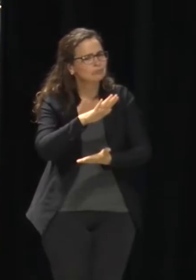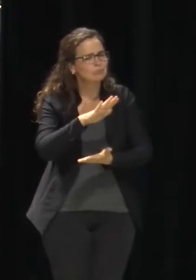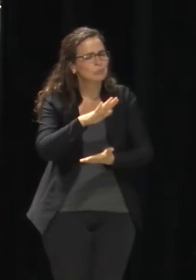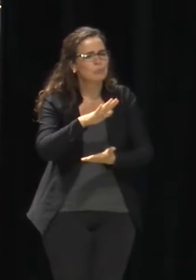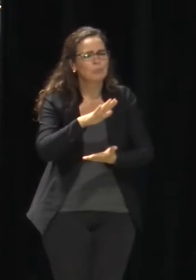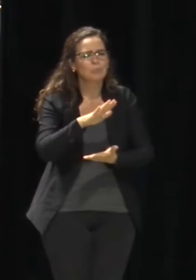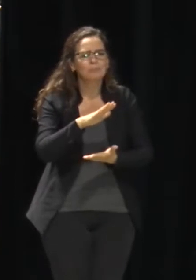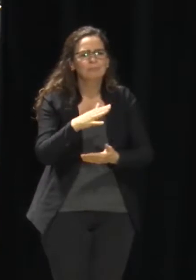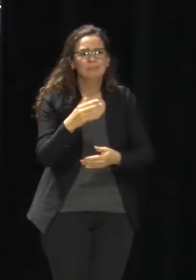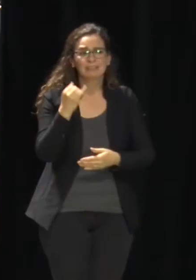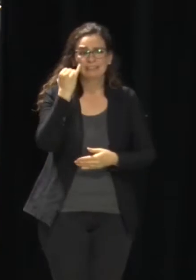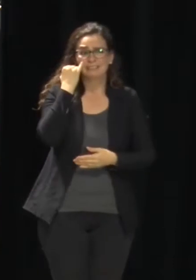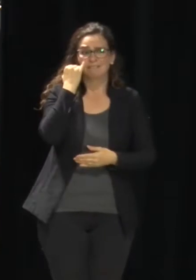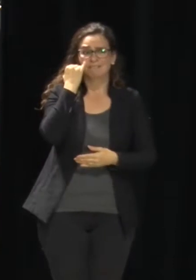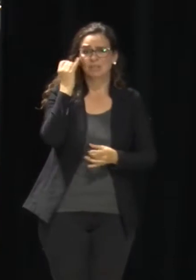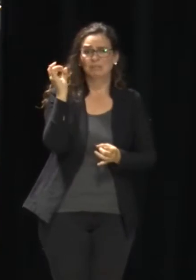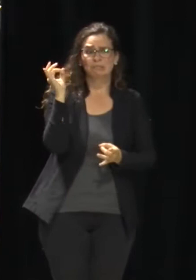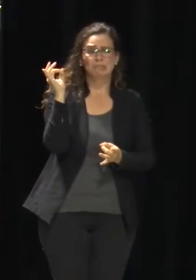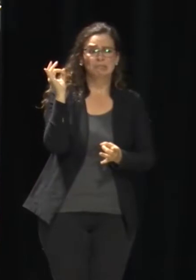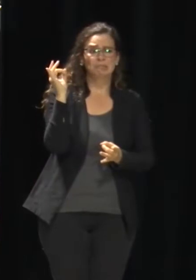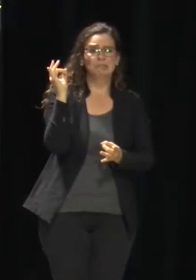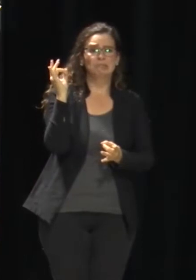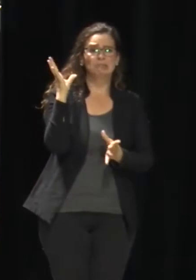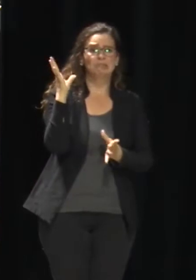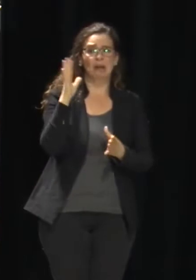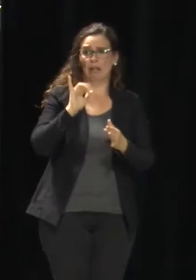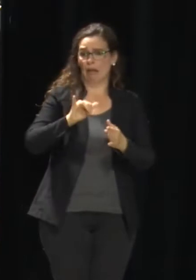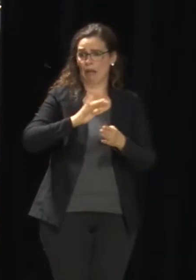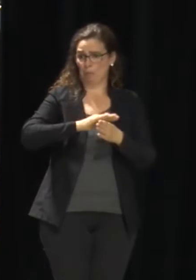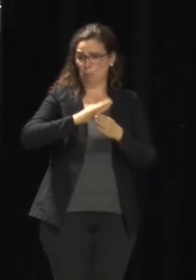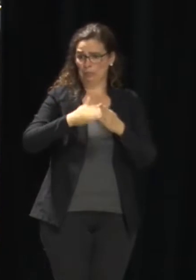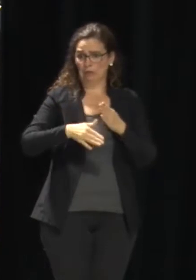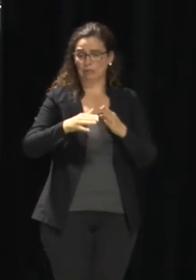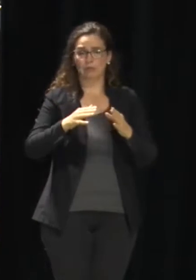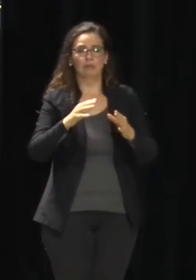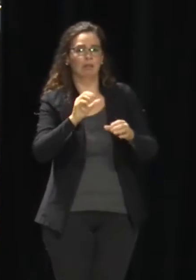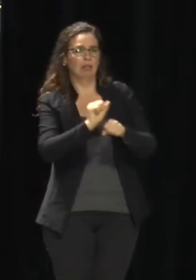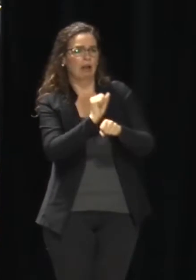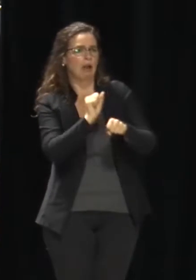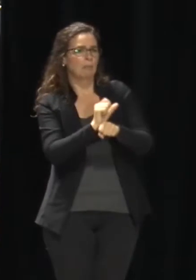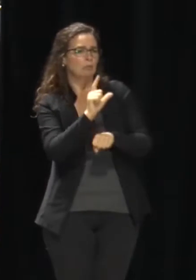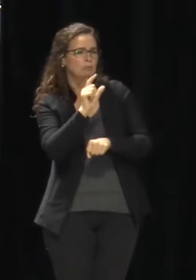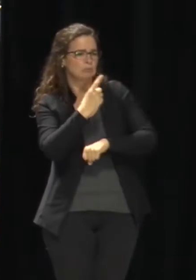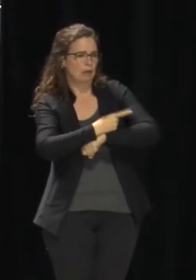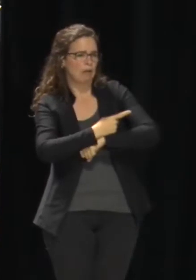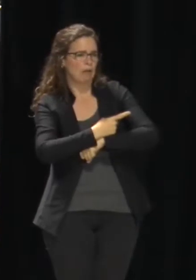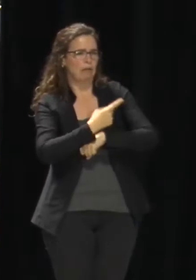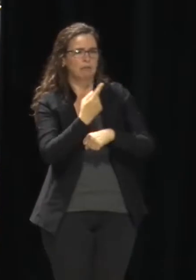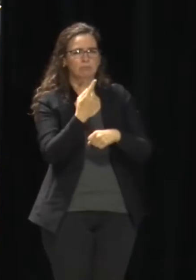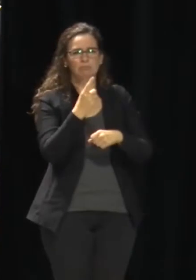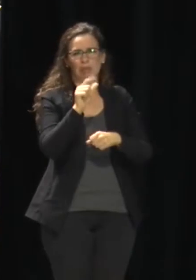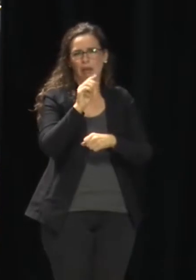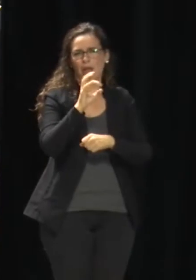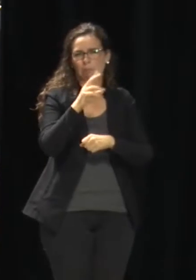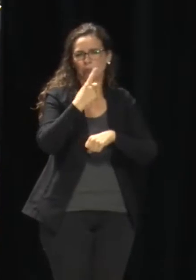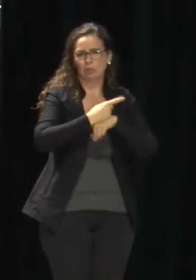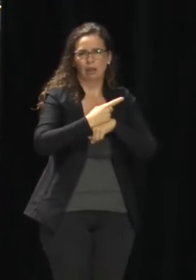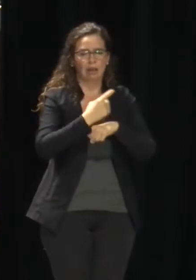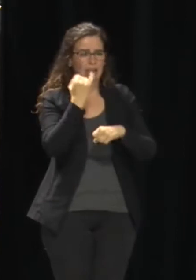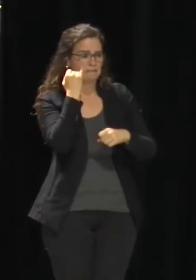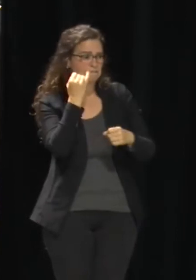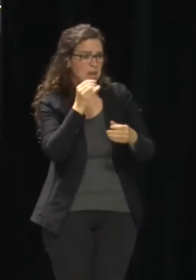Labor Day weekend. We would have probably have seen upticks right now. We haven't really seen anything.